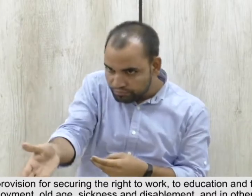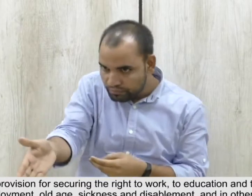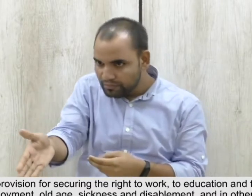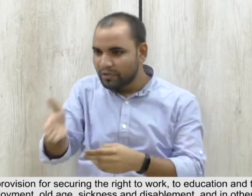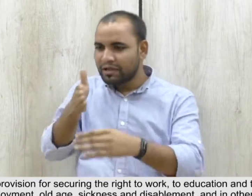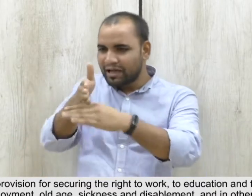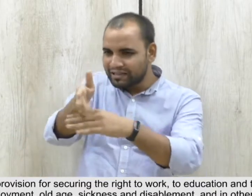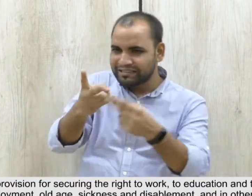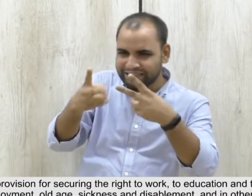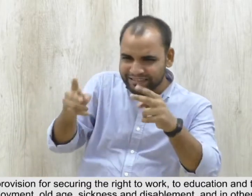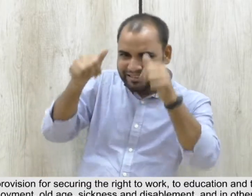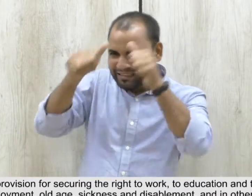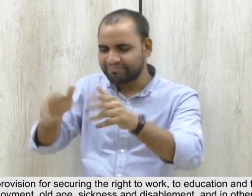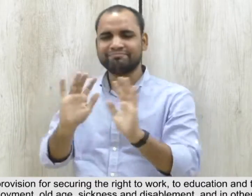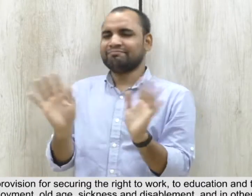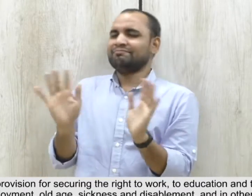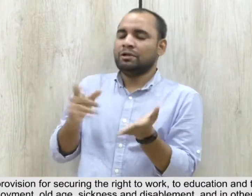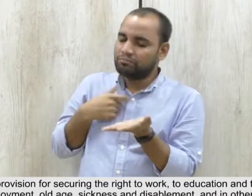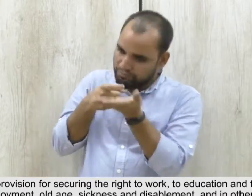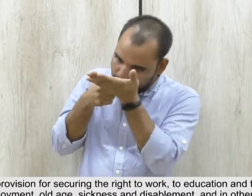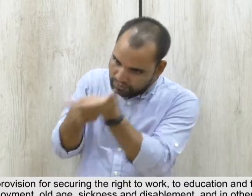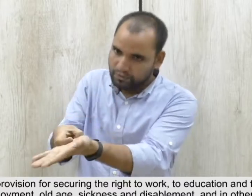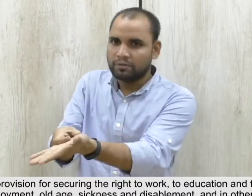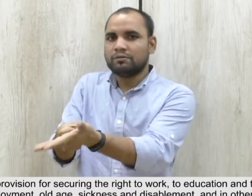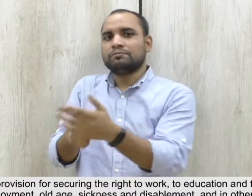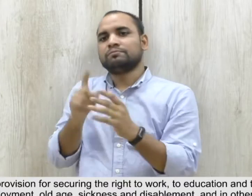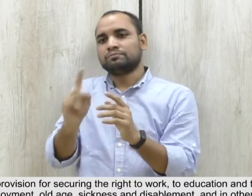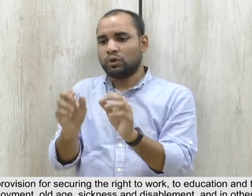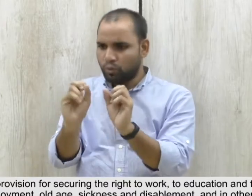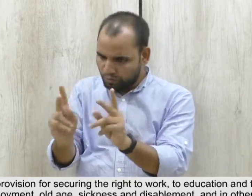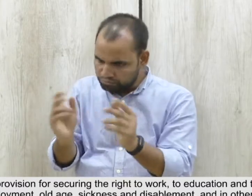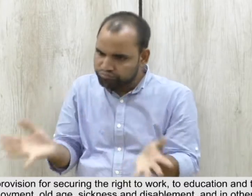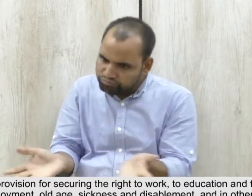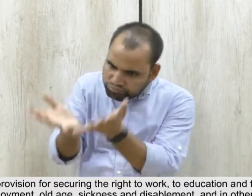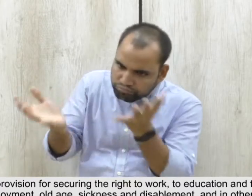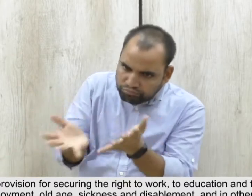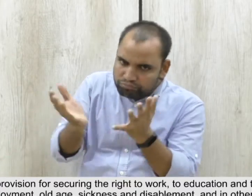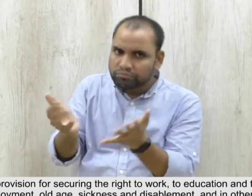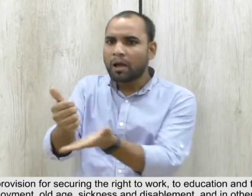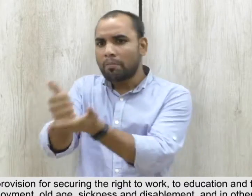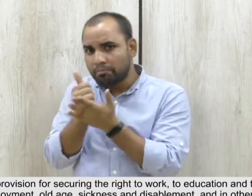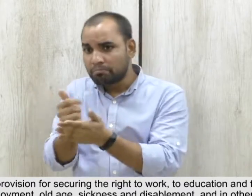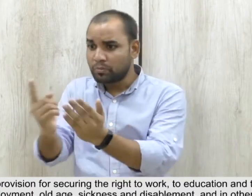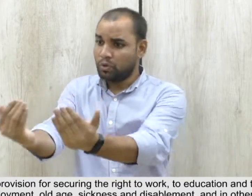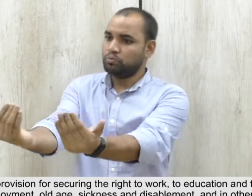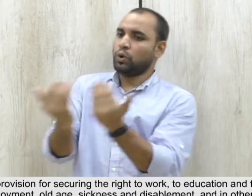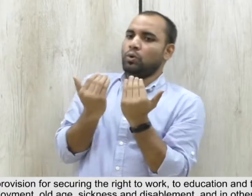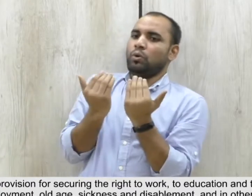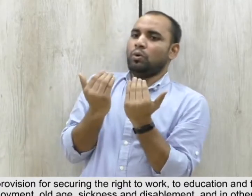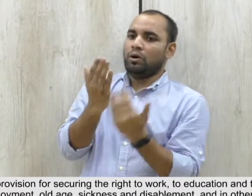and to public assistance in cases of unemployment, employment, old age, sickness and disablement and in other cases